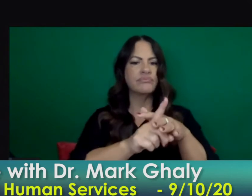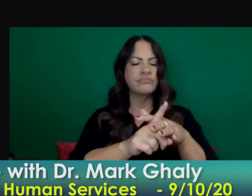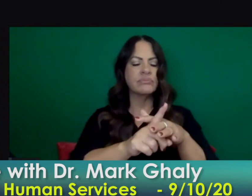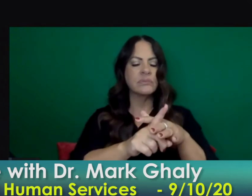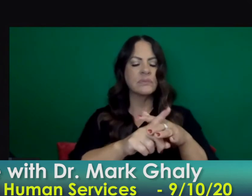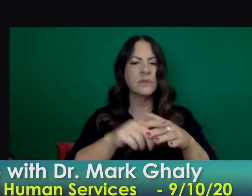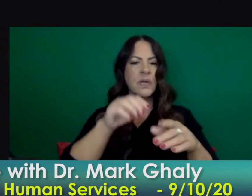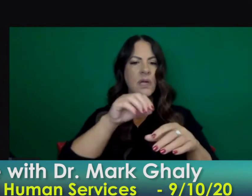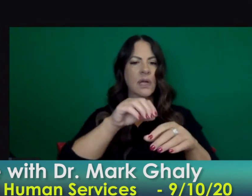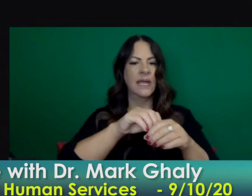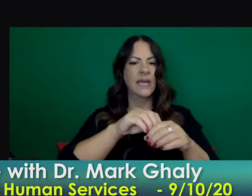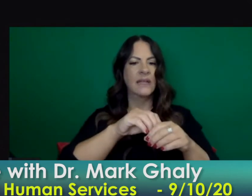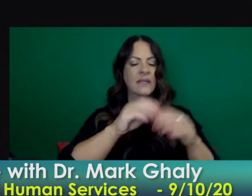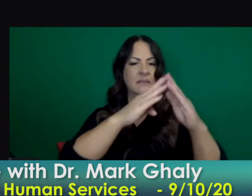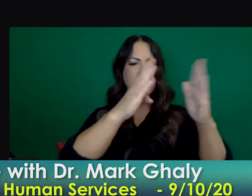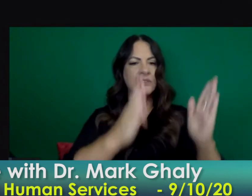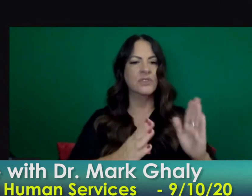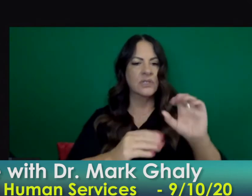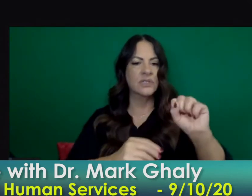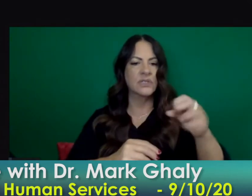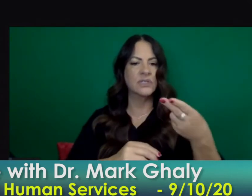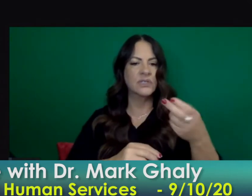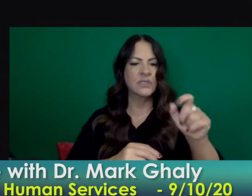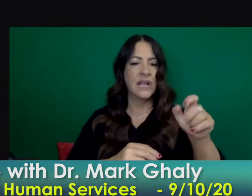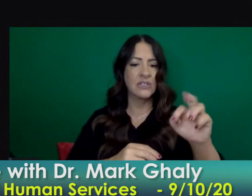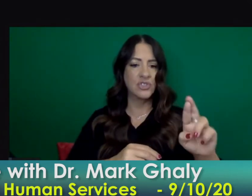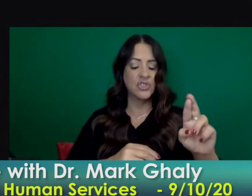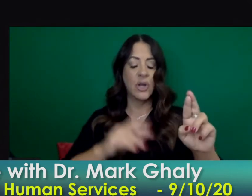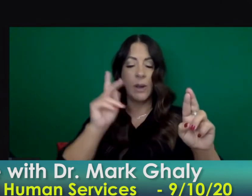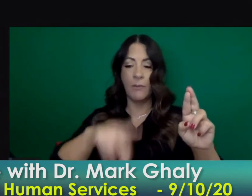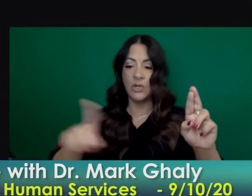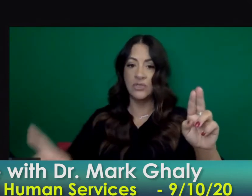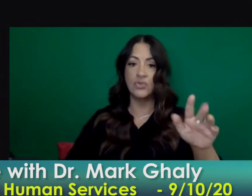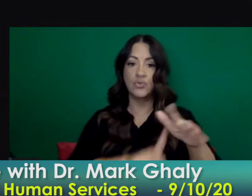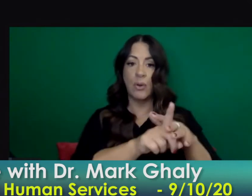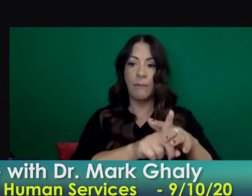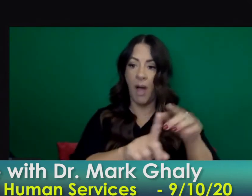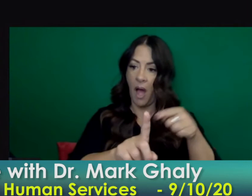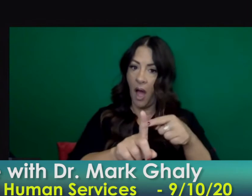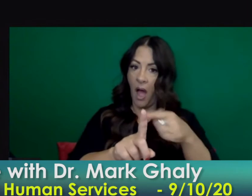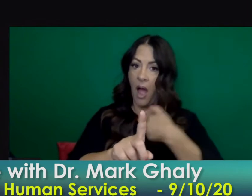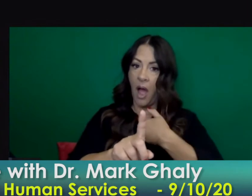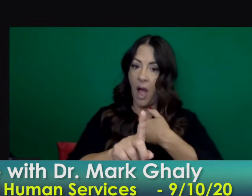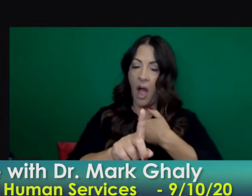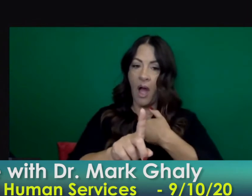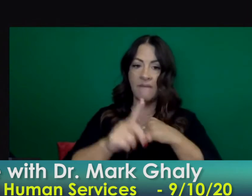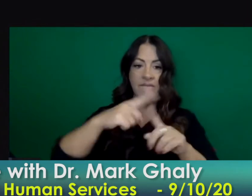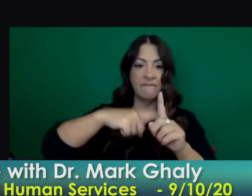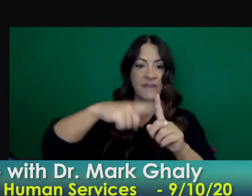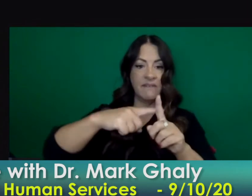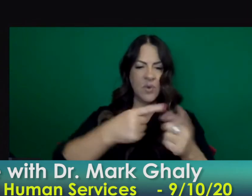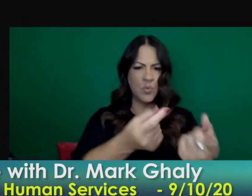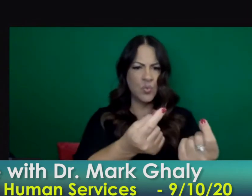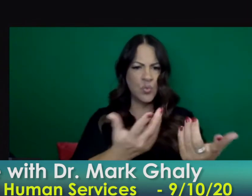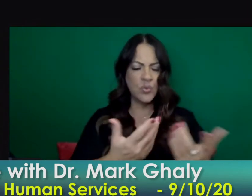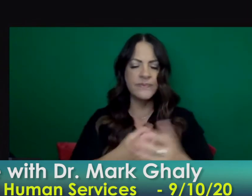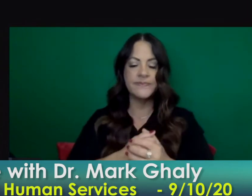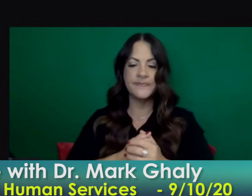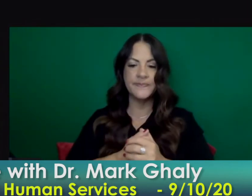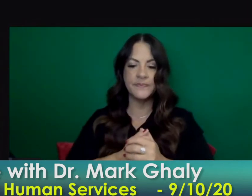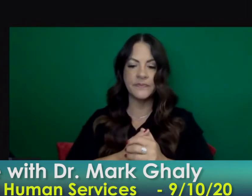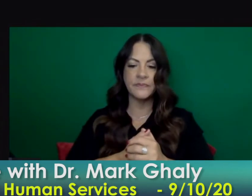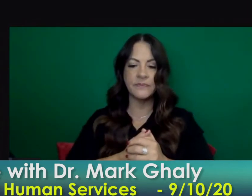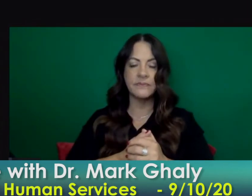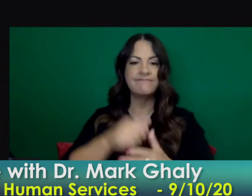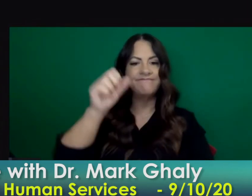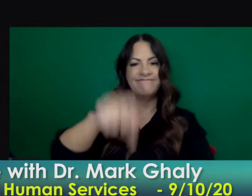um where would you send them then yeah great questions um so we we have uh long been concerned even before